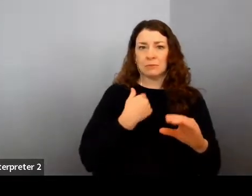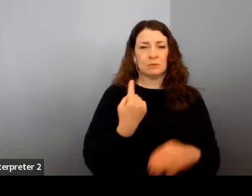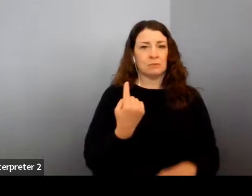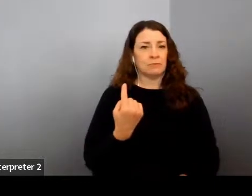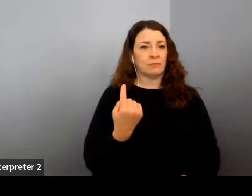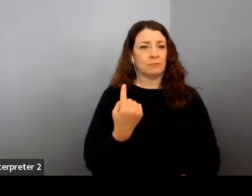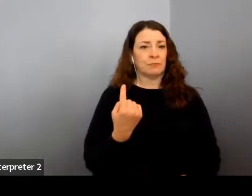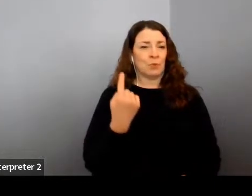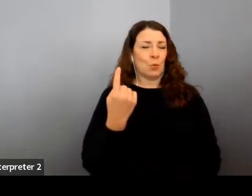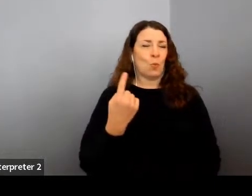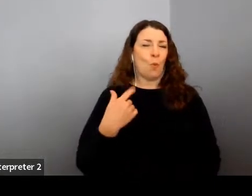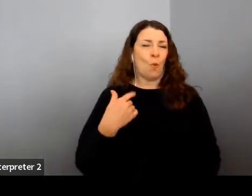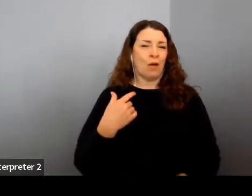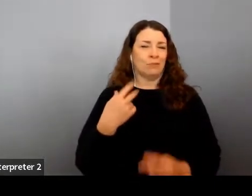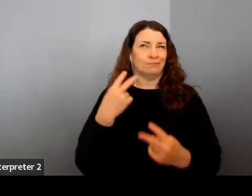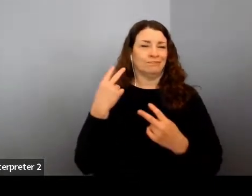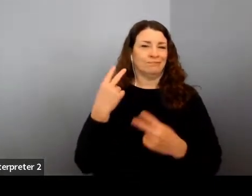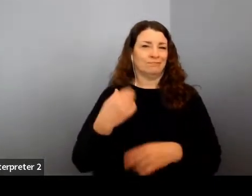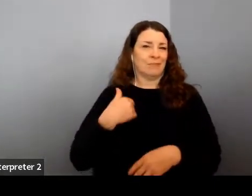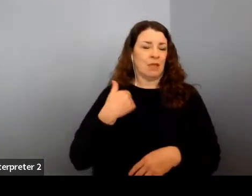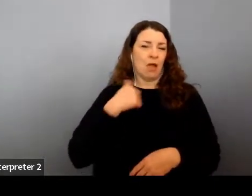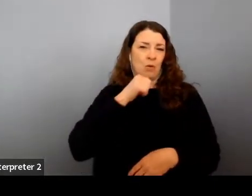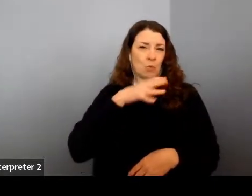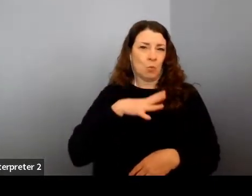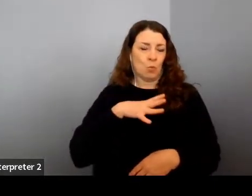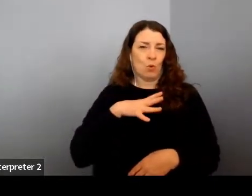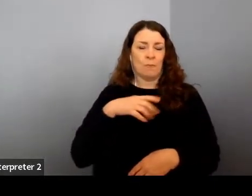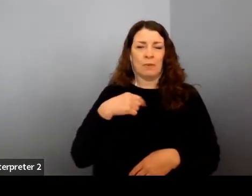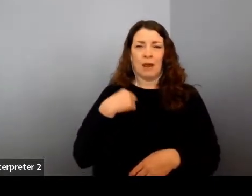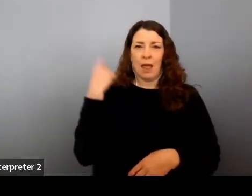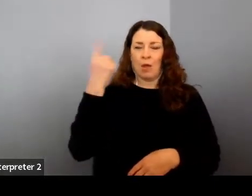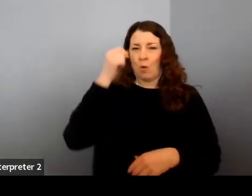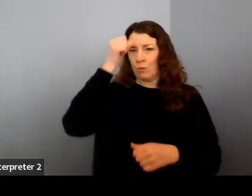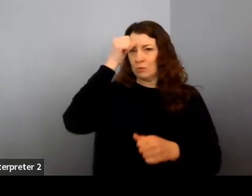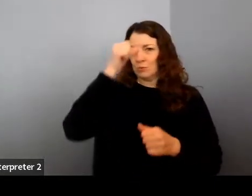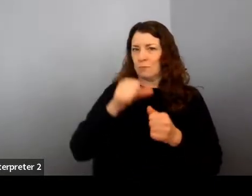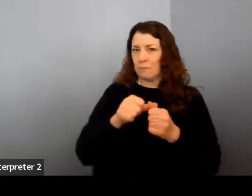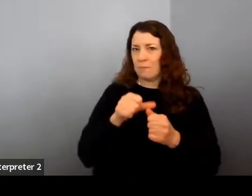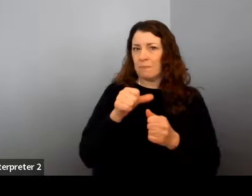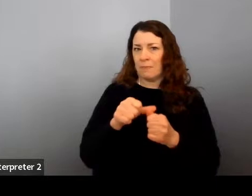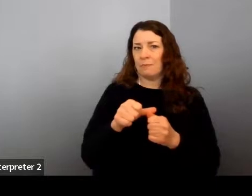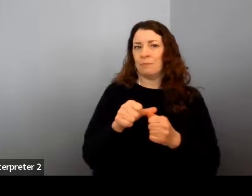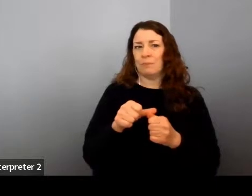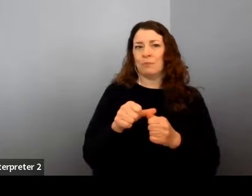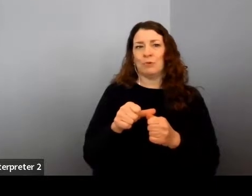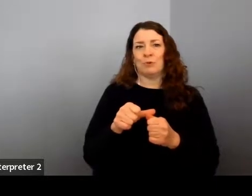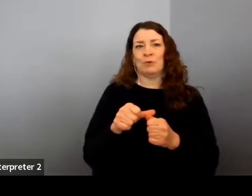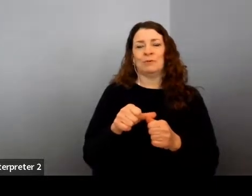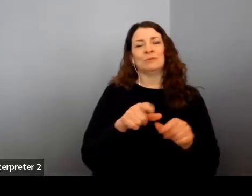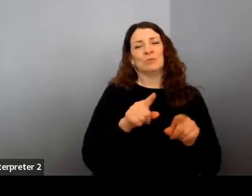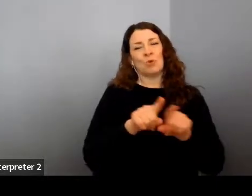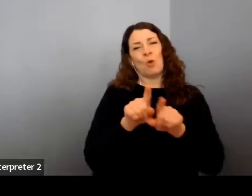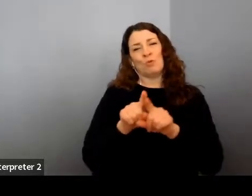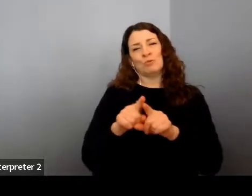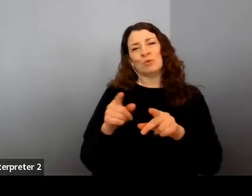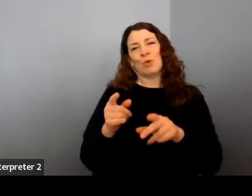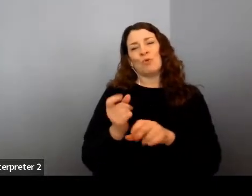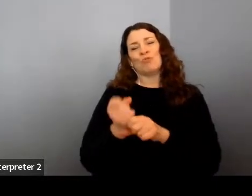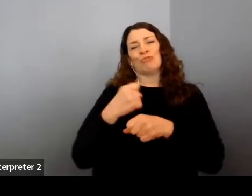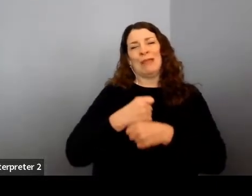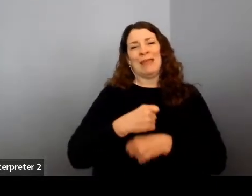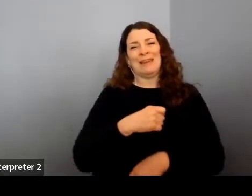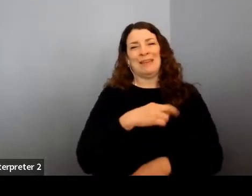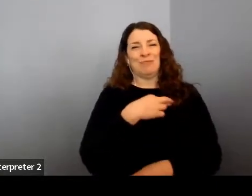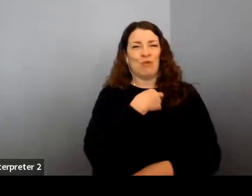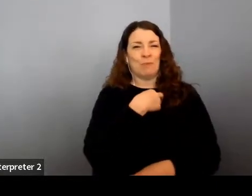one, one young woman who has always stood out in my mind and that's memorable, it's also, you know, you're creating reputation, but she would